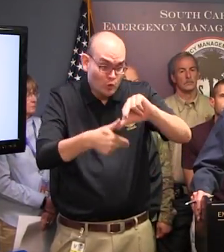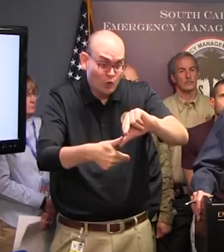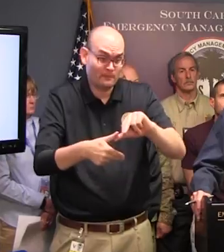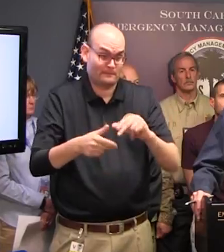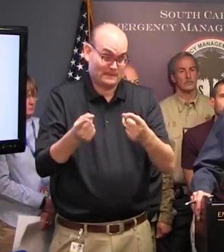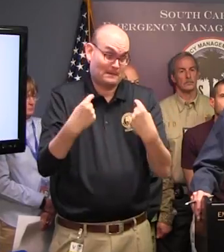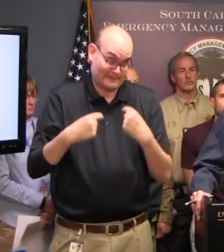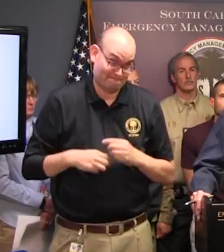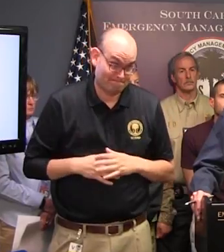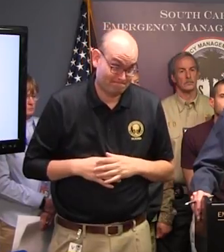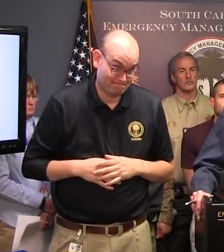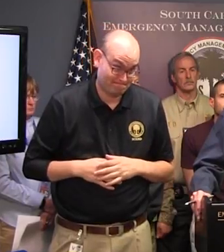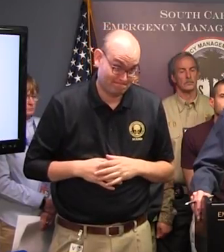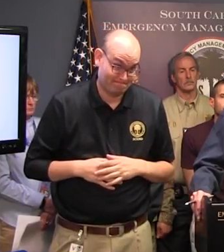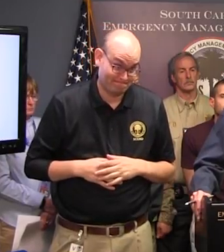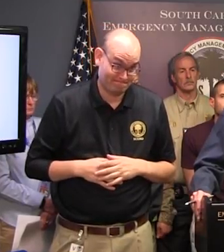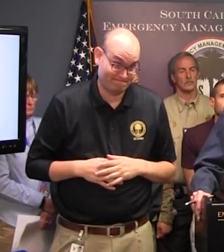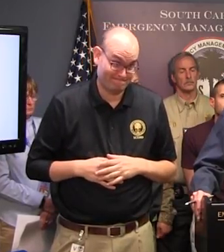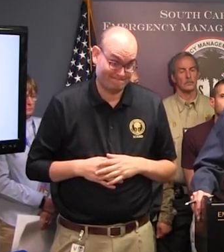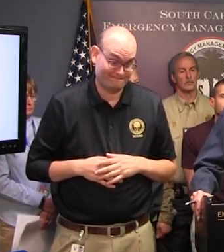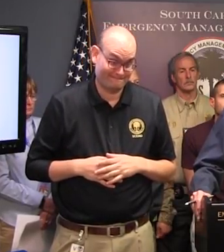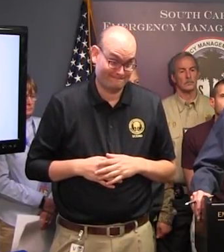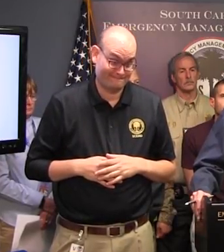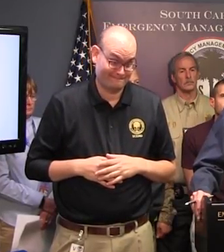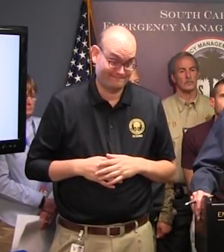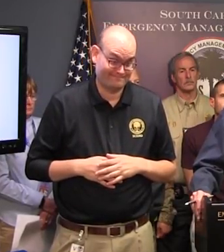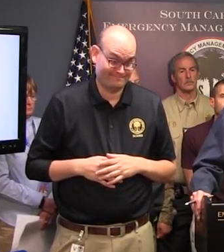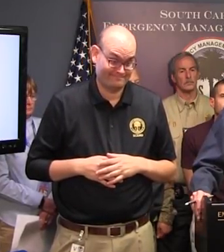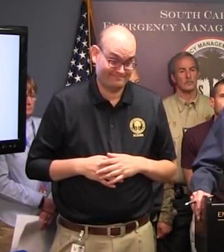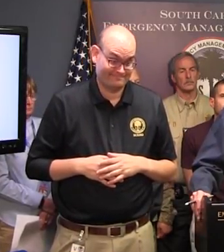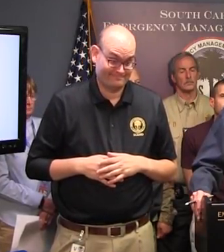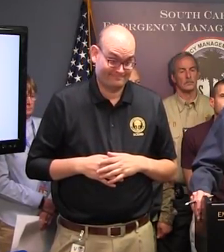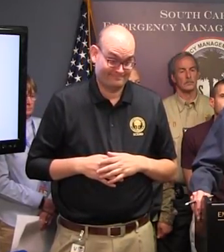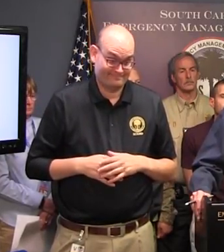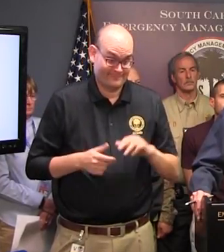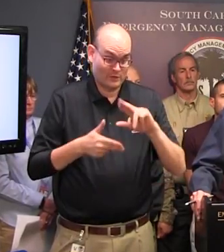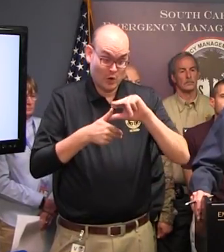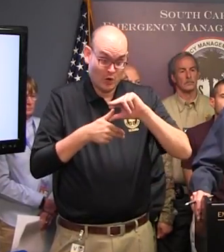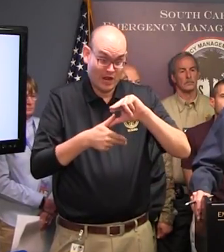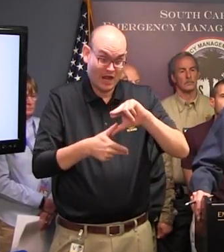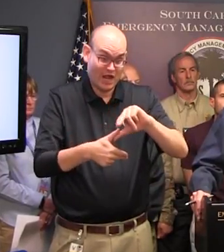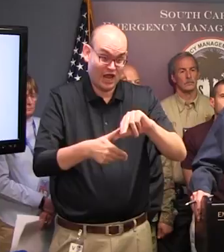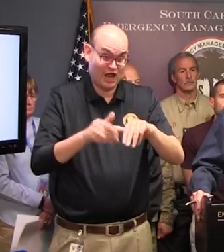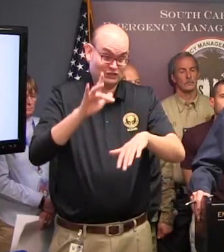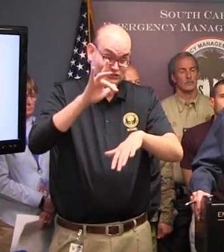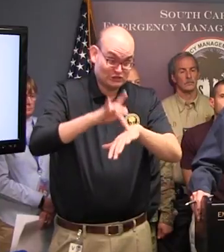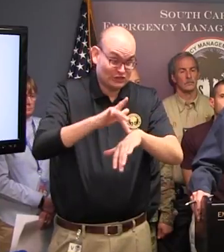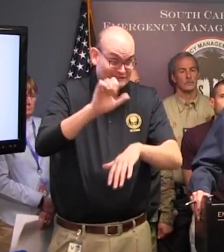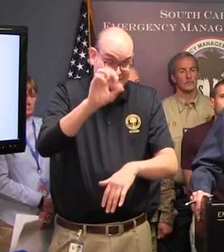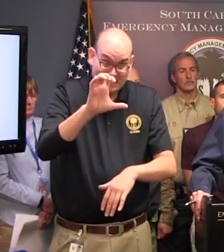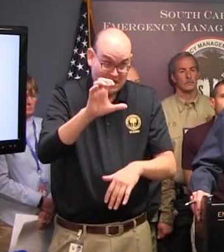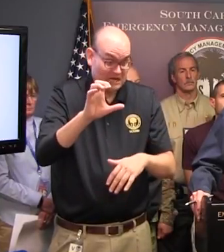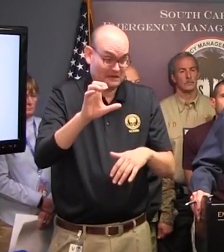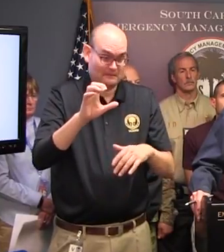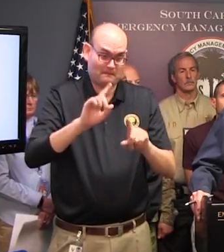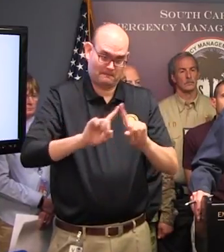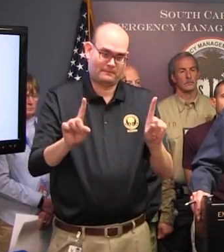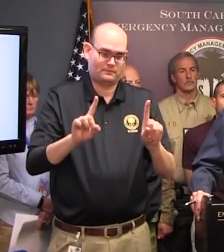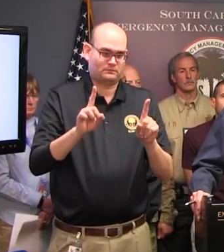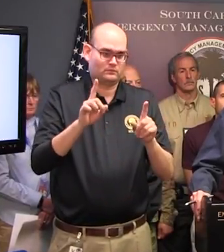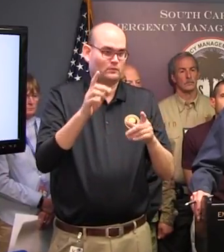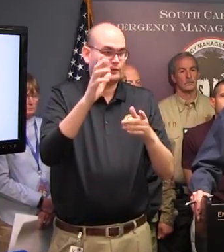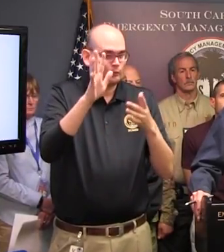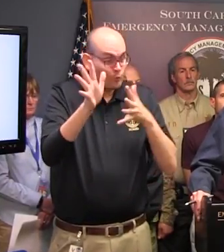and it's not going to hit us directly, but it's going to hit us, and we've got to take care. And